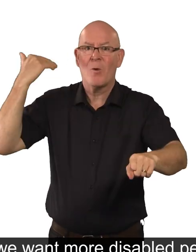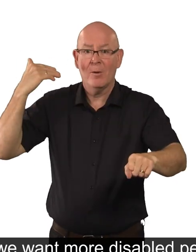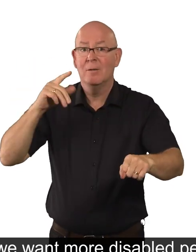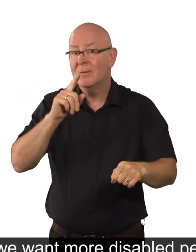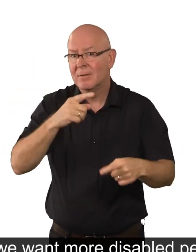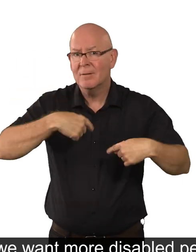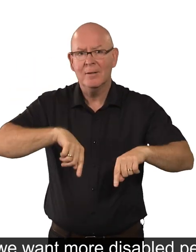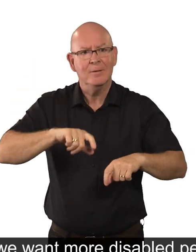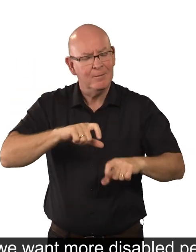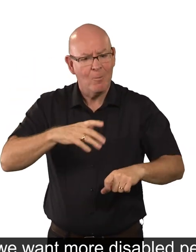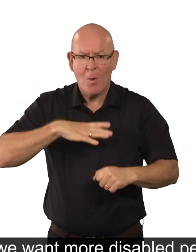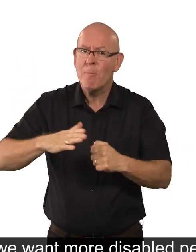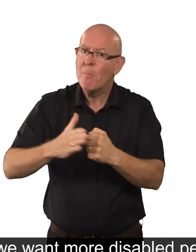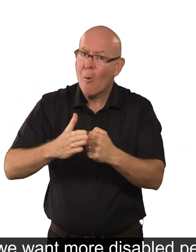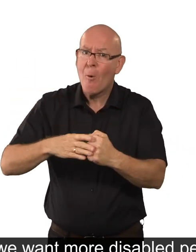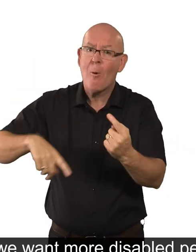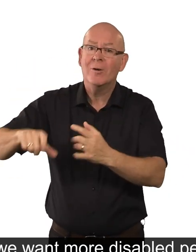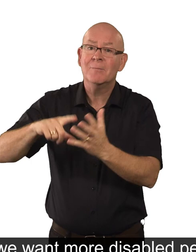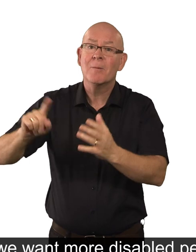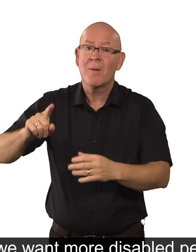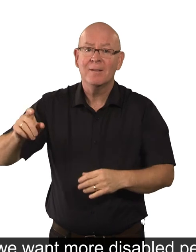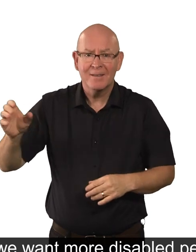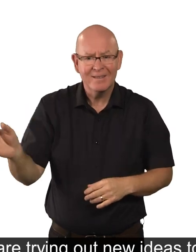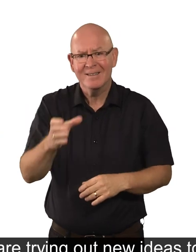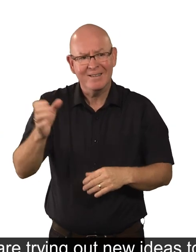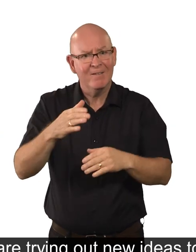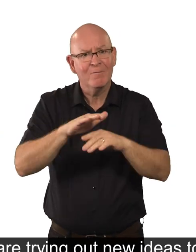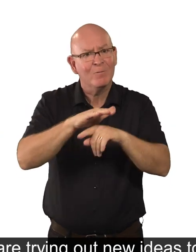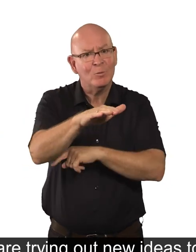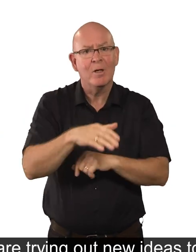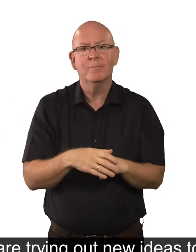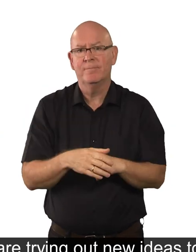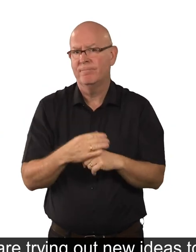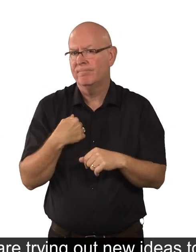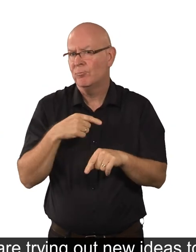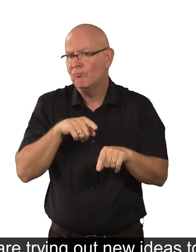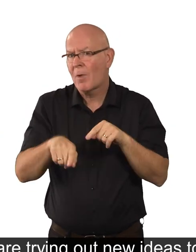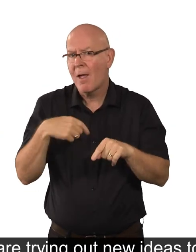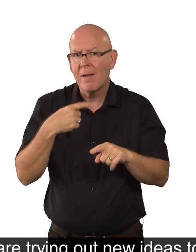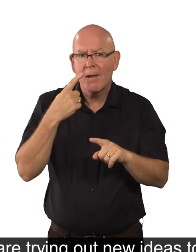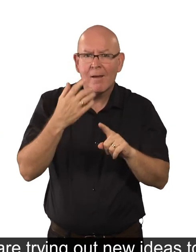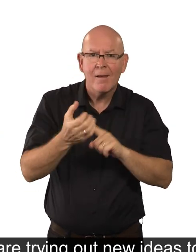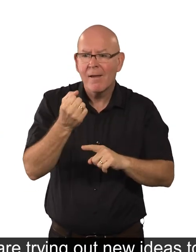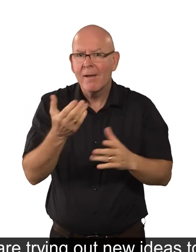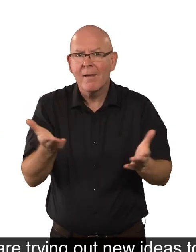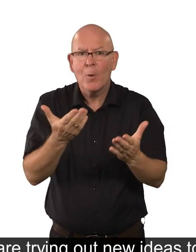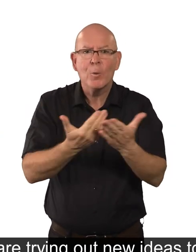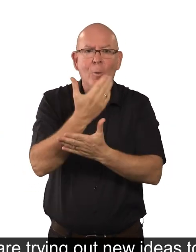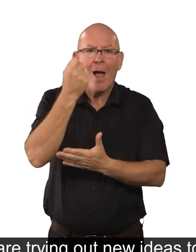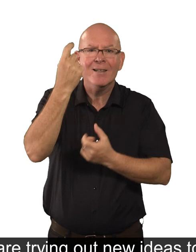we want more disabled people to be in work in the future. We are trying out new ideas to find out